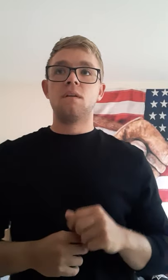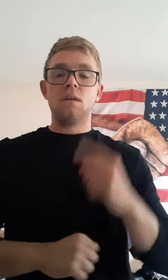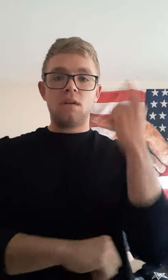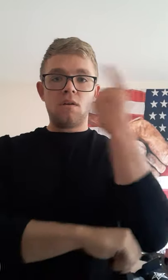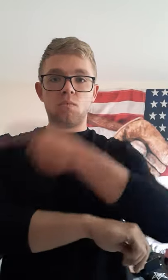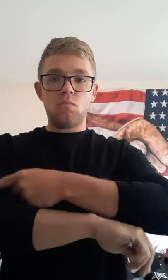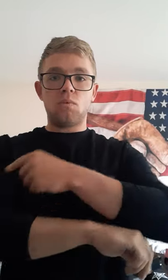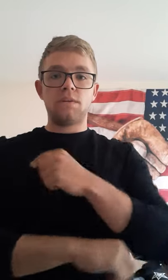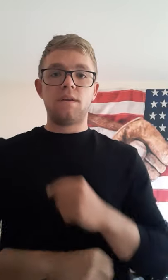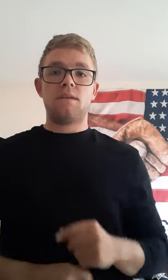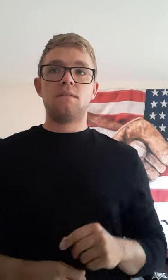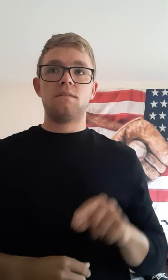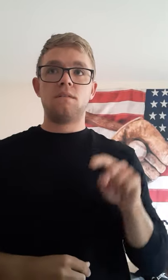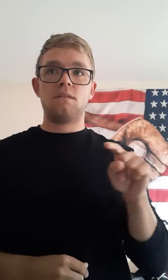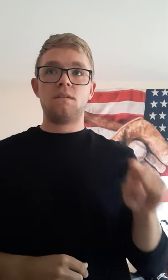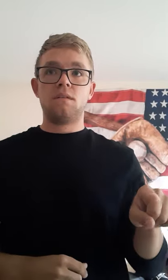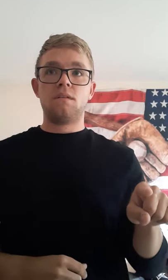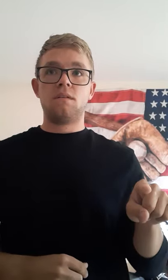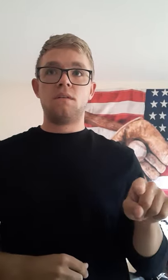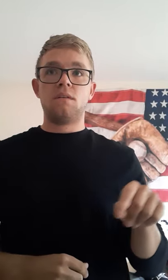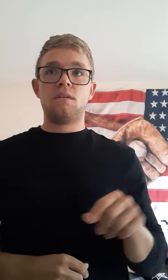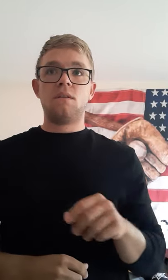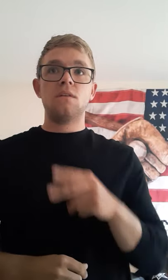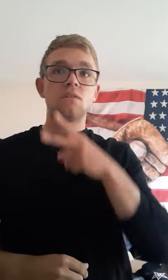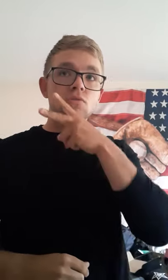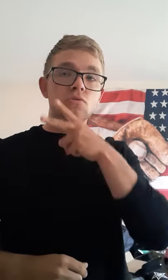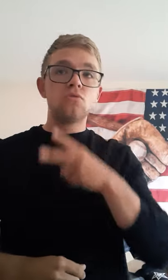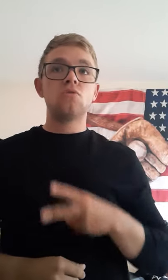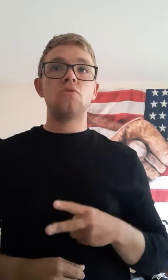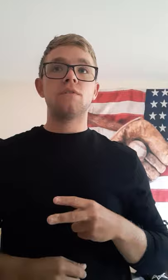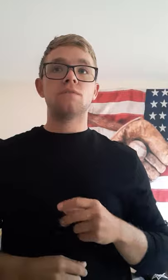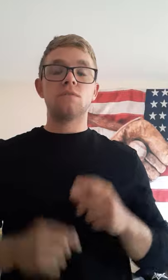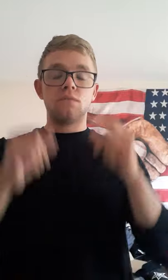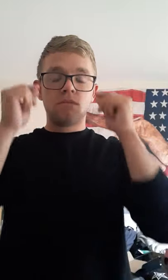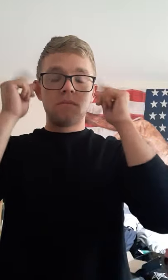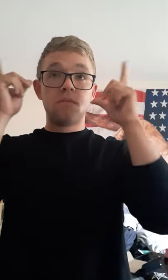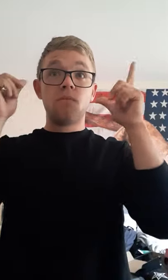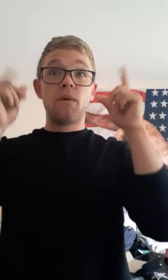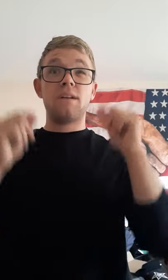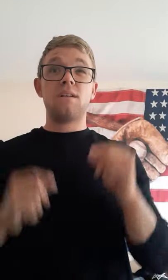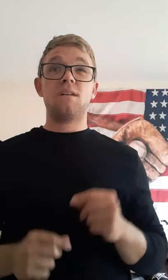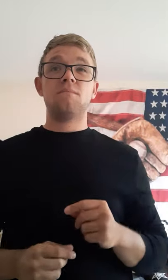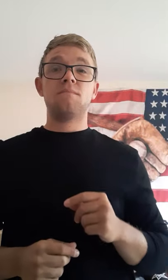one day, two years old, wake up,